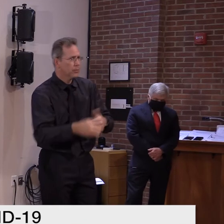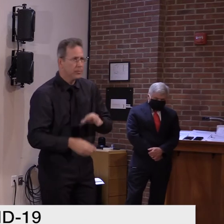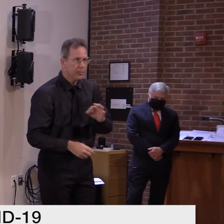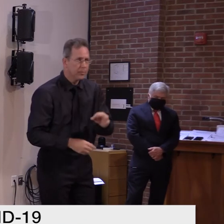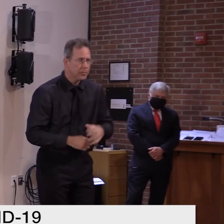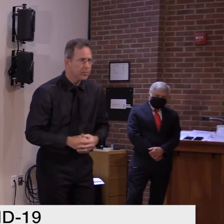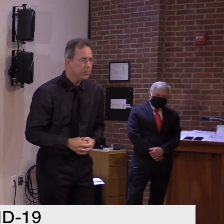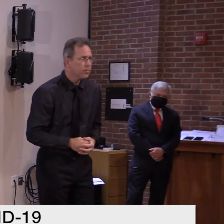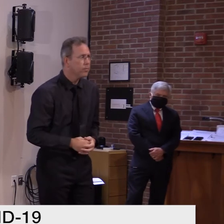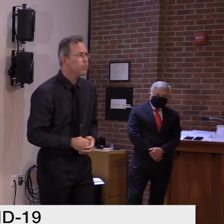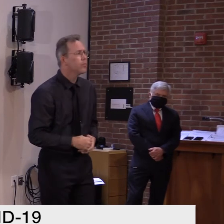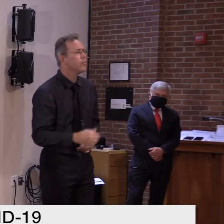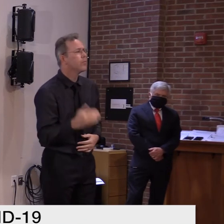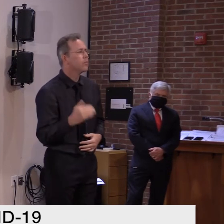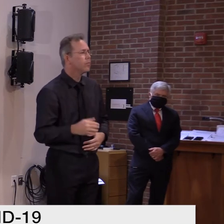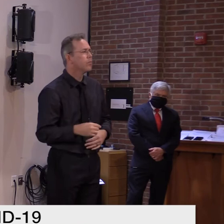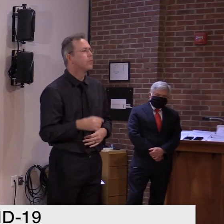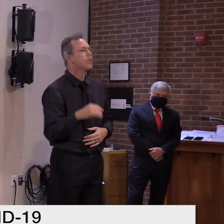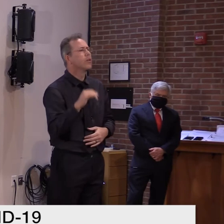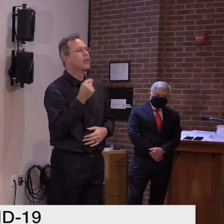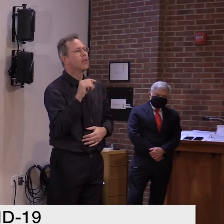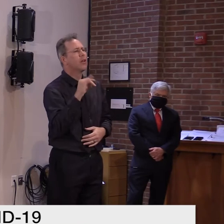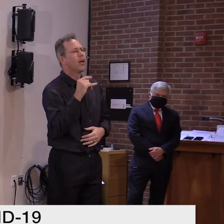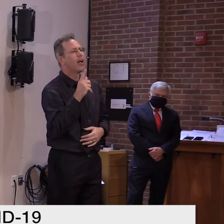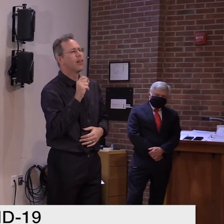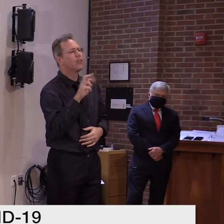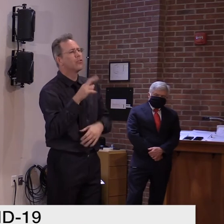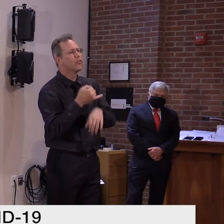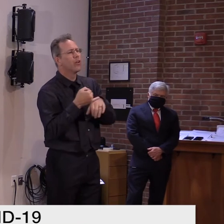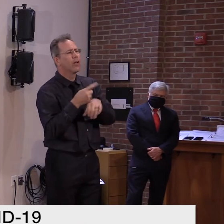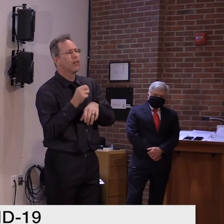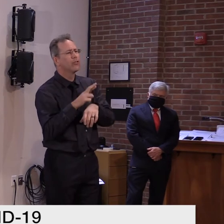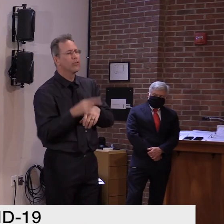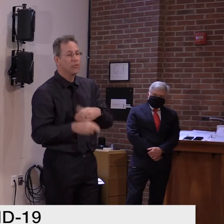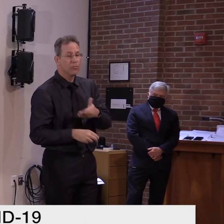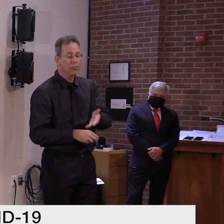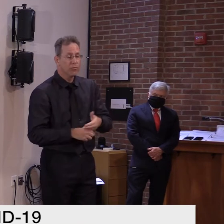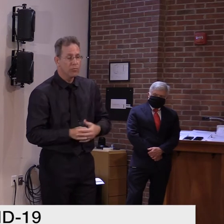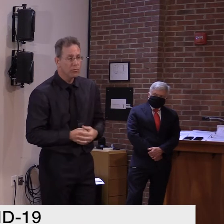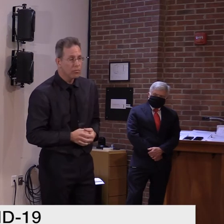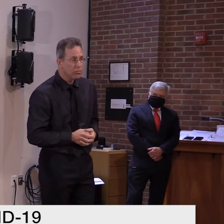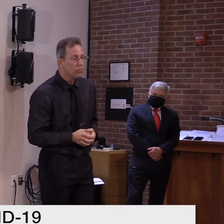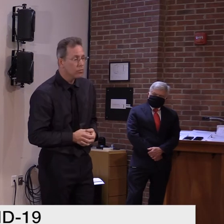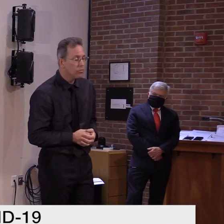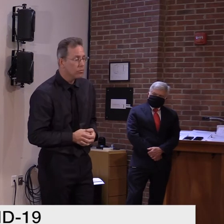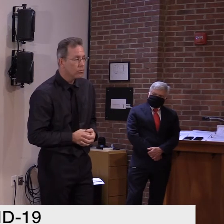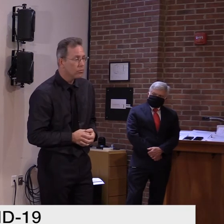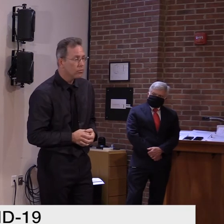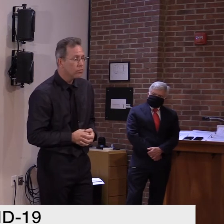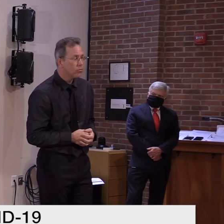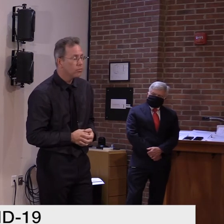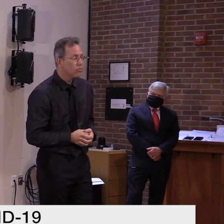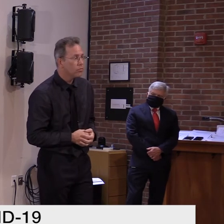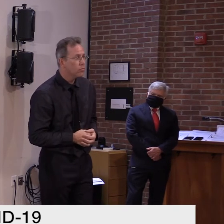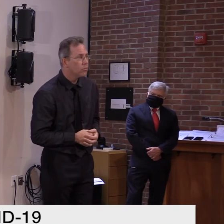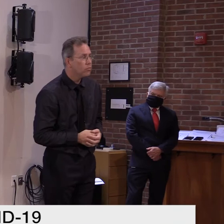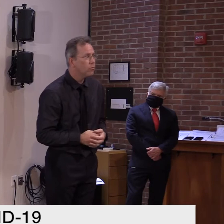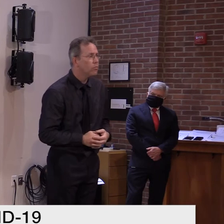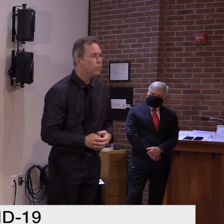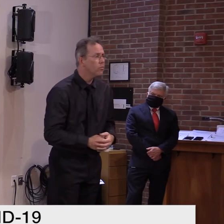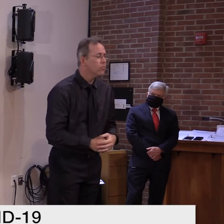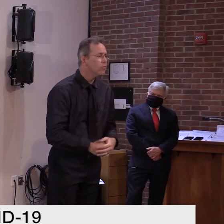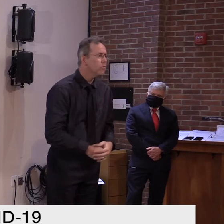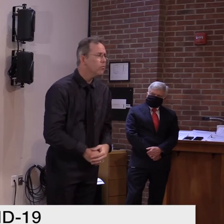Thanks Rebecca. Uh, governor first, just a quick point of clarification. Does the hall of recreational sports